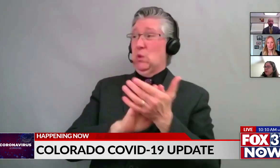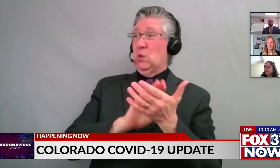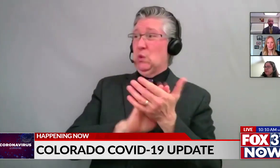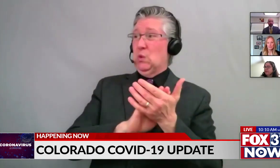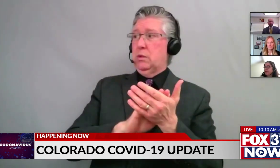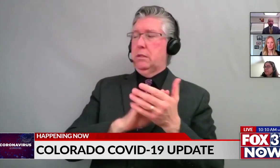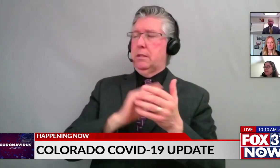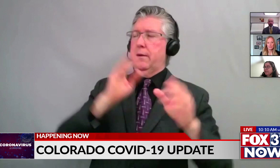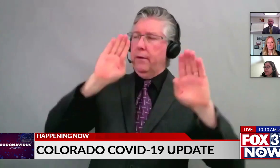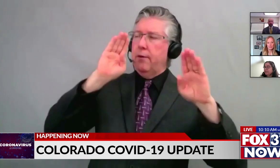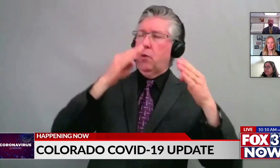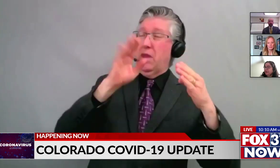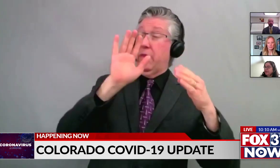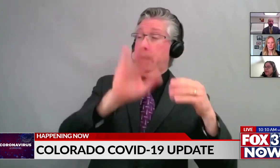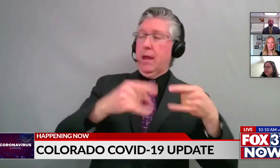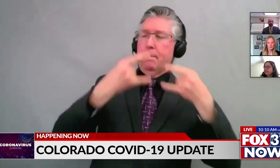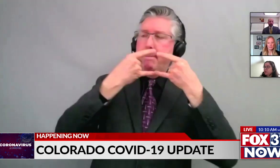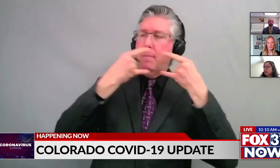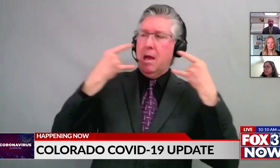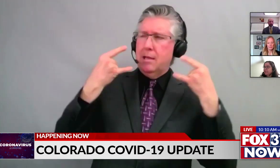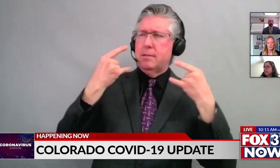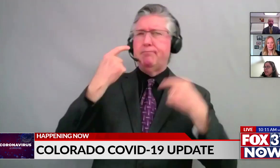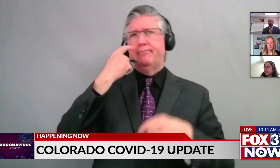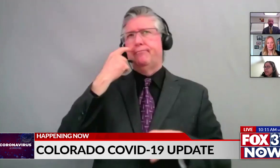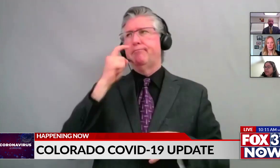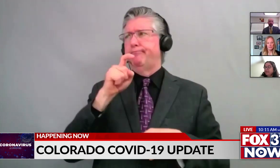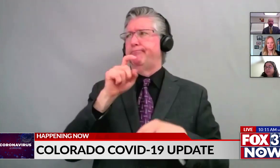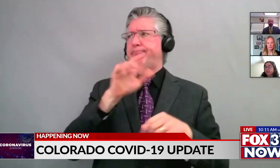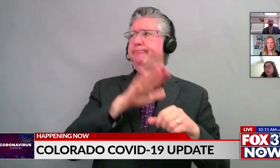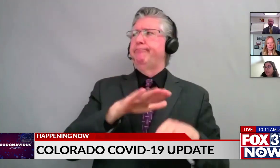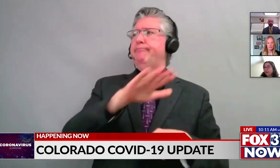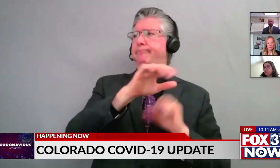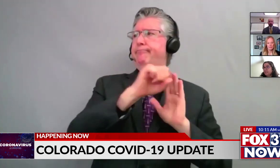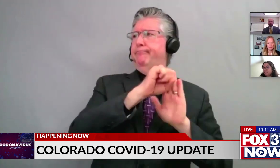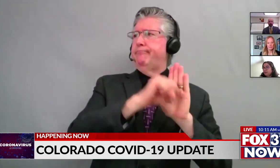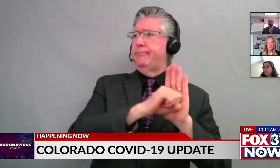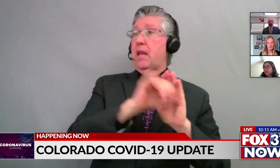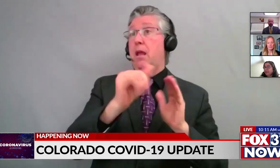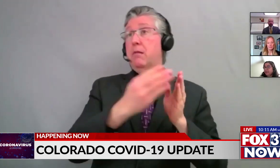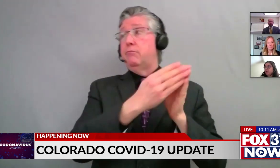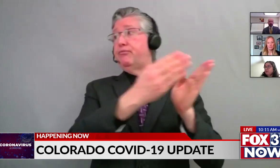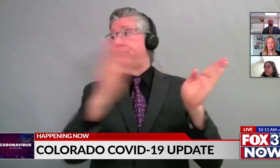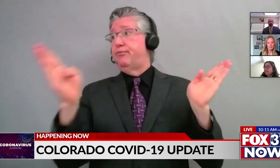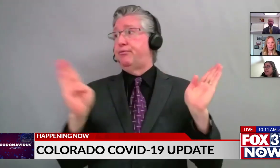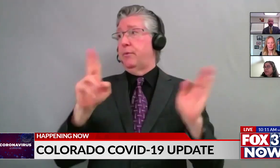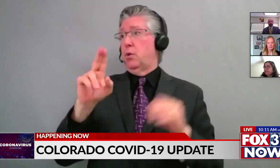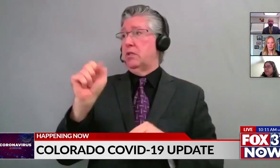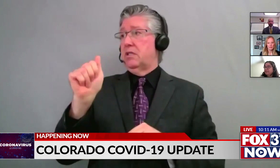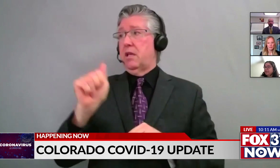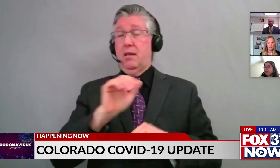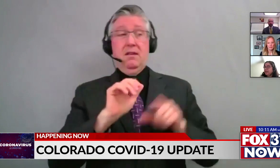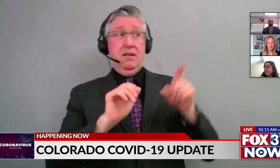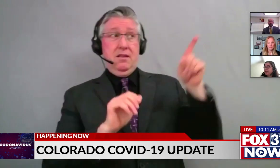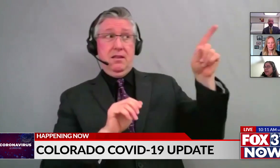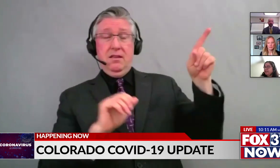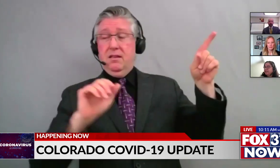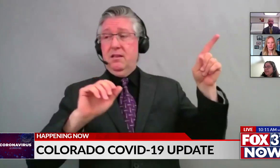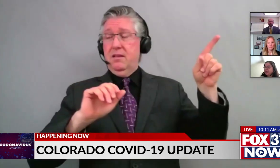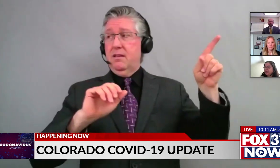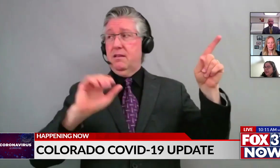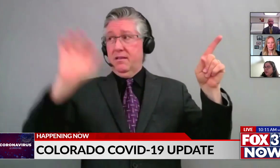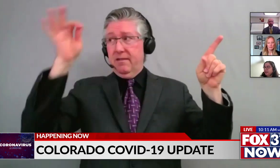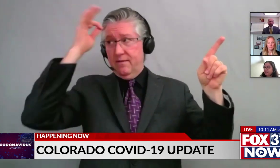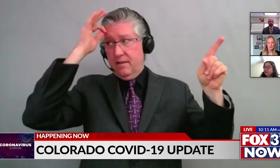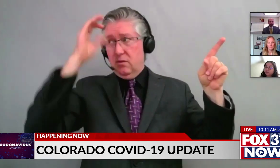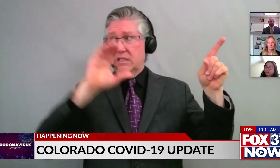in schools. And we're seeing this across the state and across the country. know, CDC, you go to their website, it still says it's recommended, even if you're